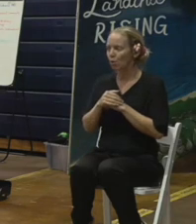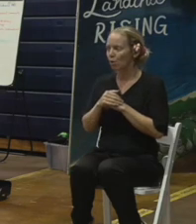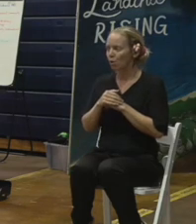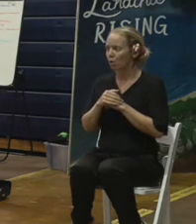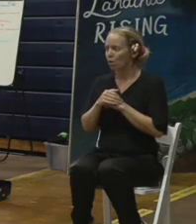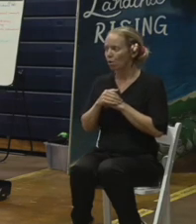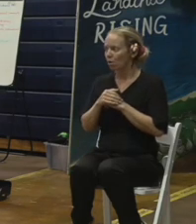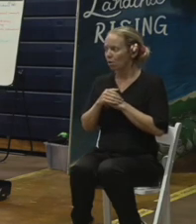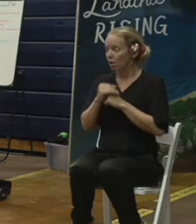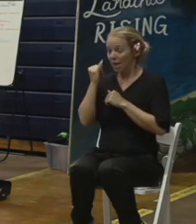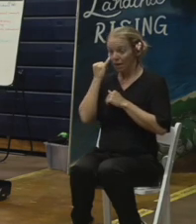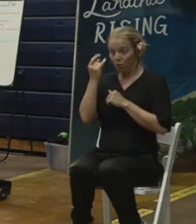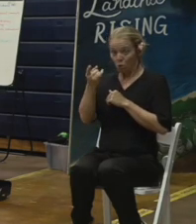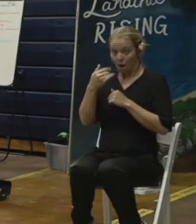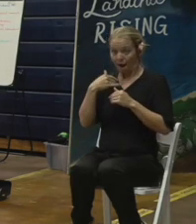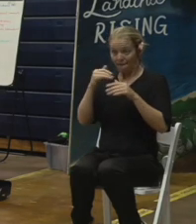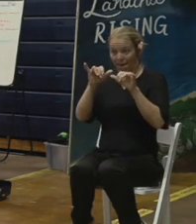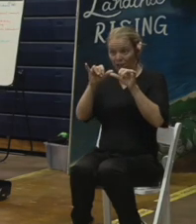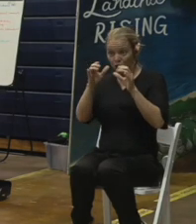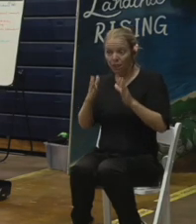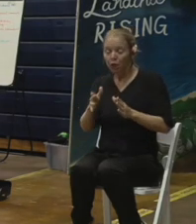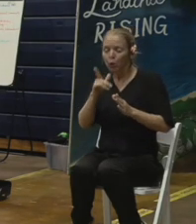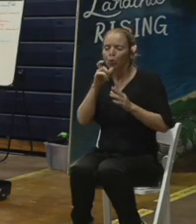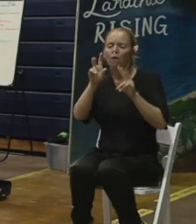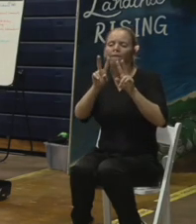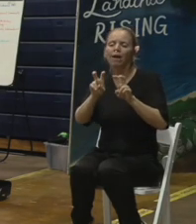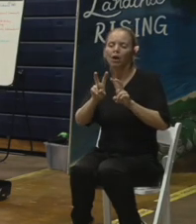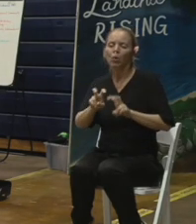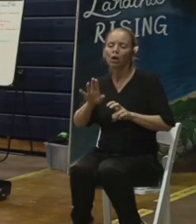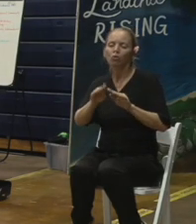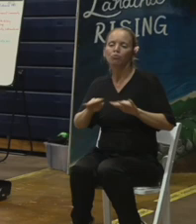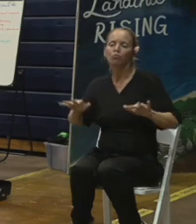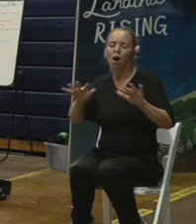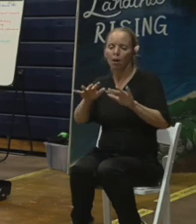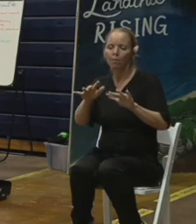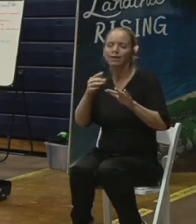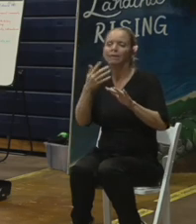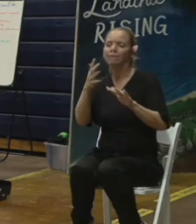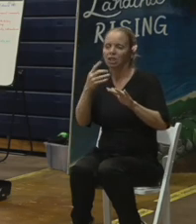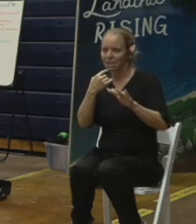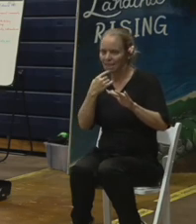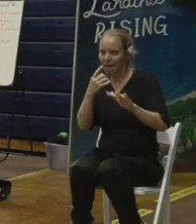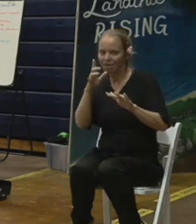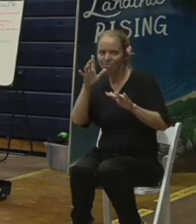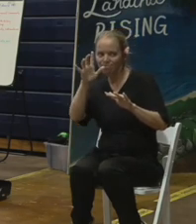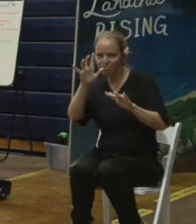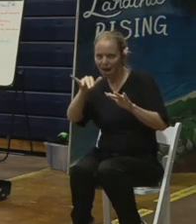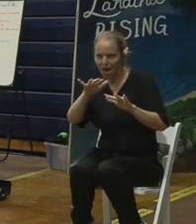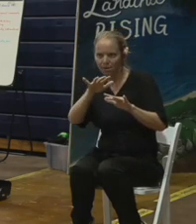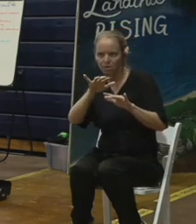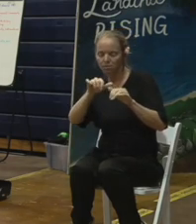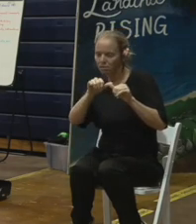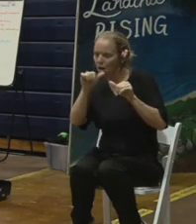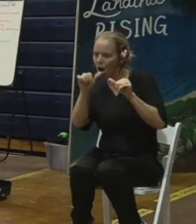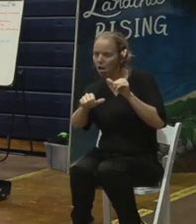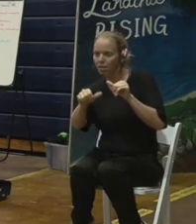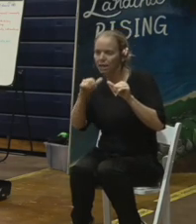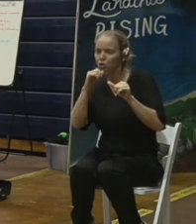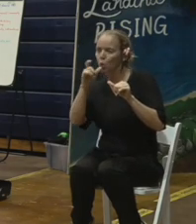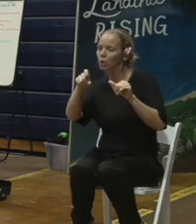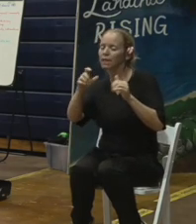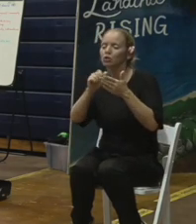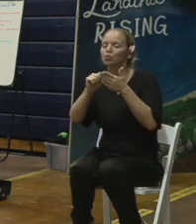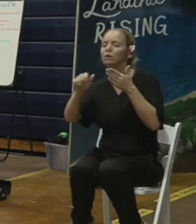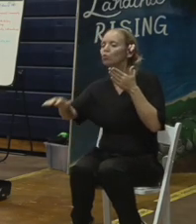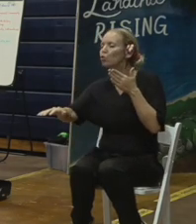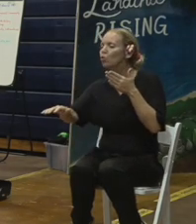saying that that retaining wall is solid, I can tell you that if it's within the ash footprint, it's probably still going to be